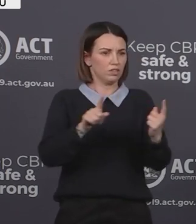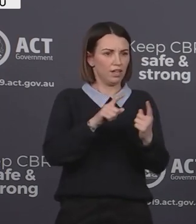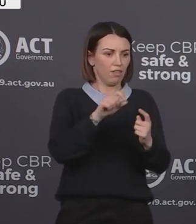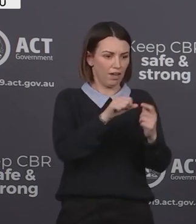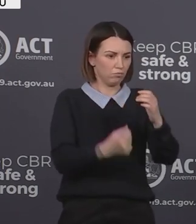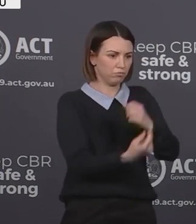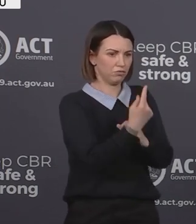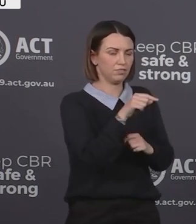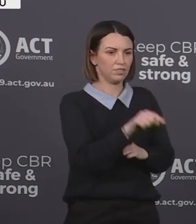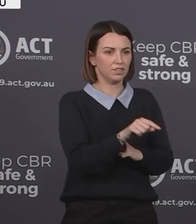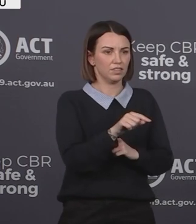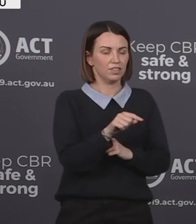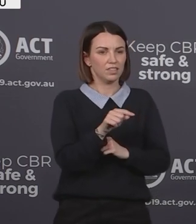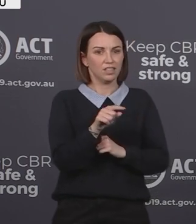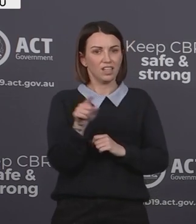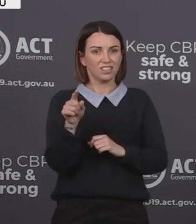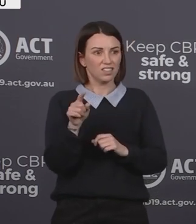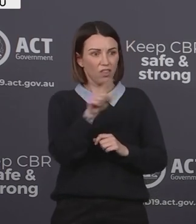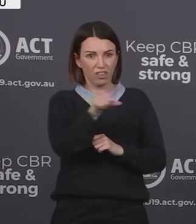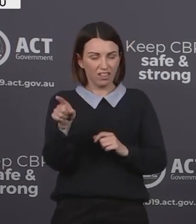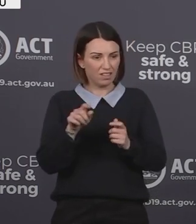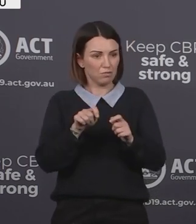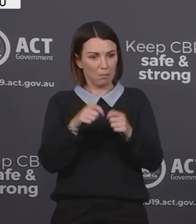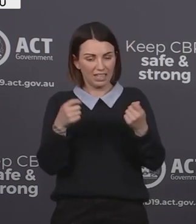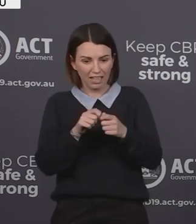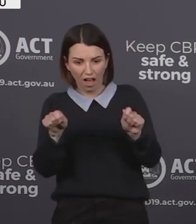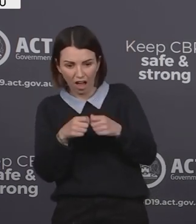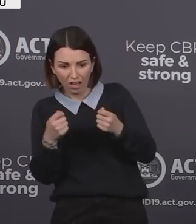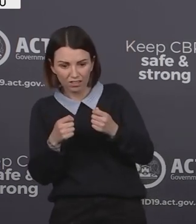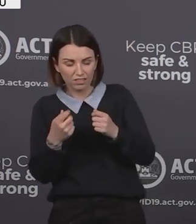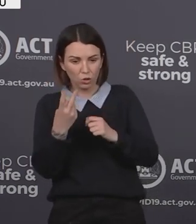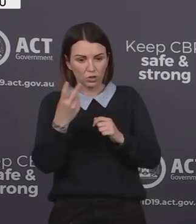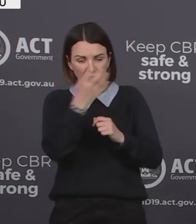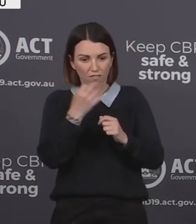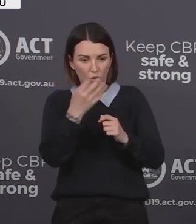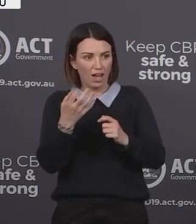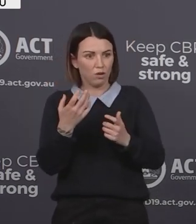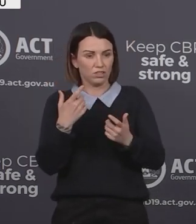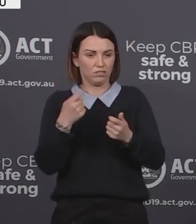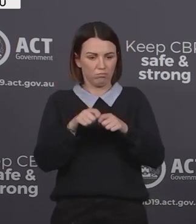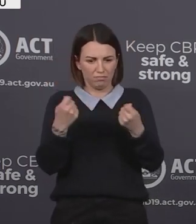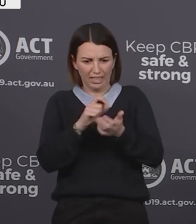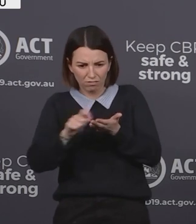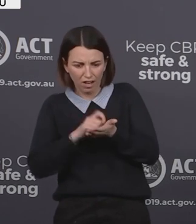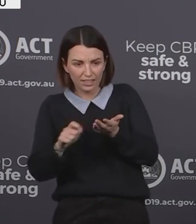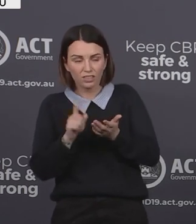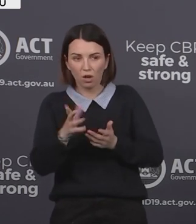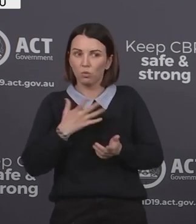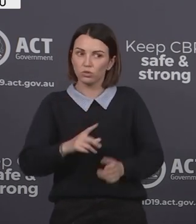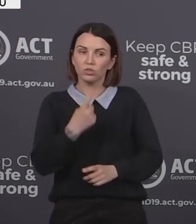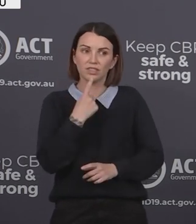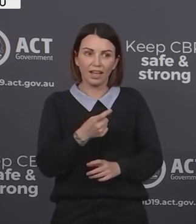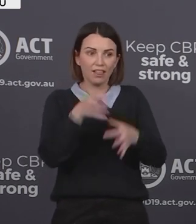Given some of the media commentary about this case over the last 24 hours, I do want to note that the special care nursery